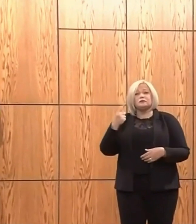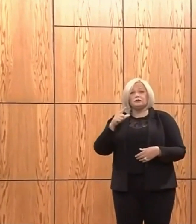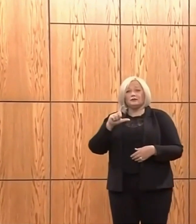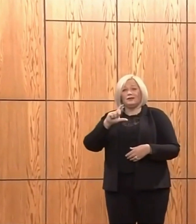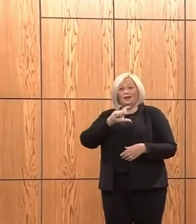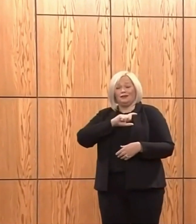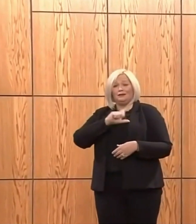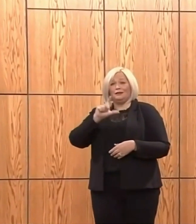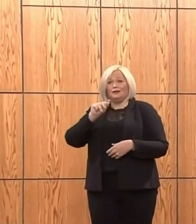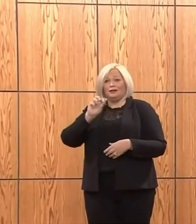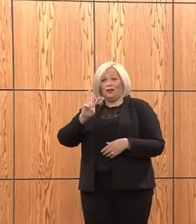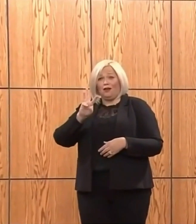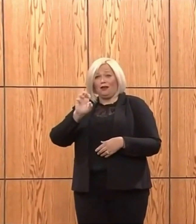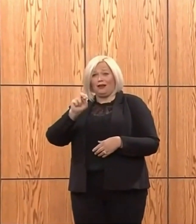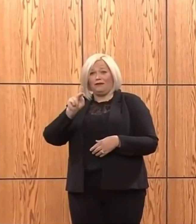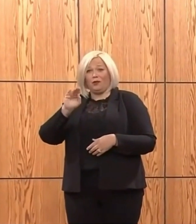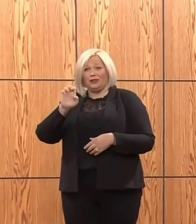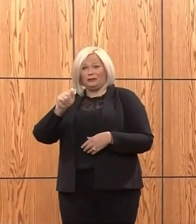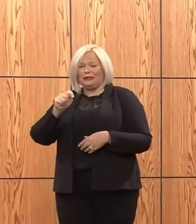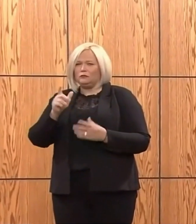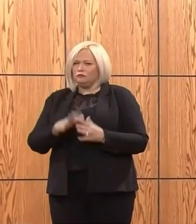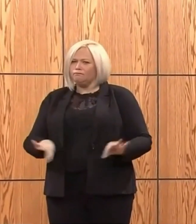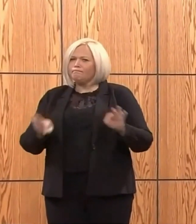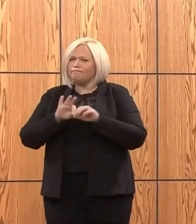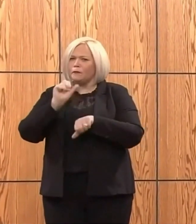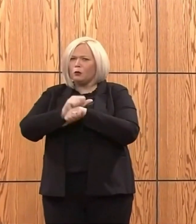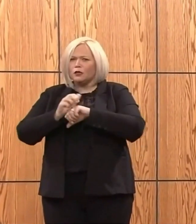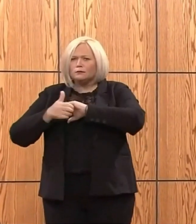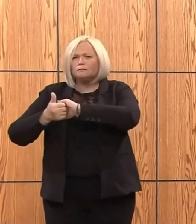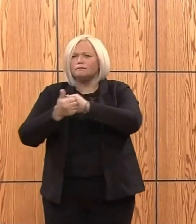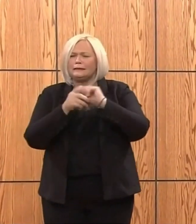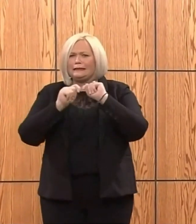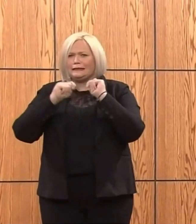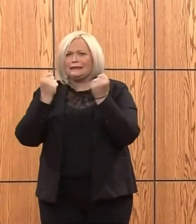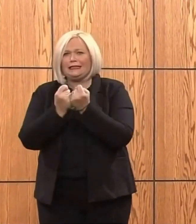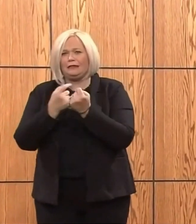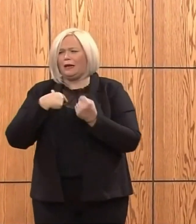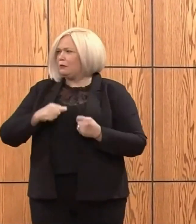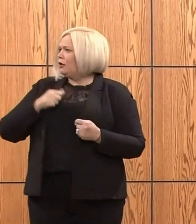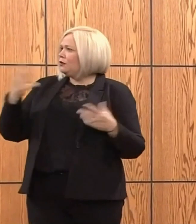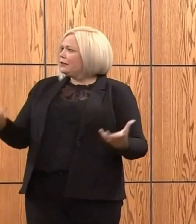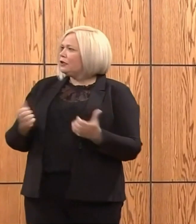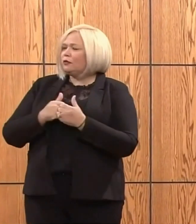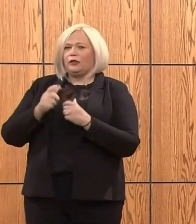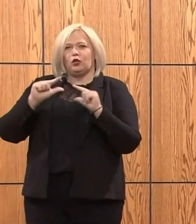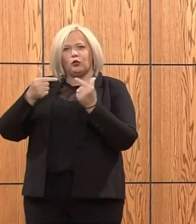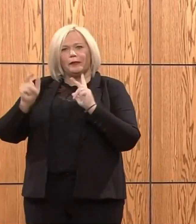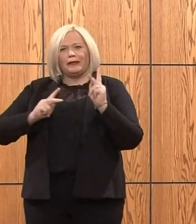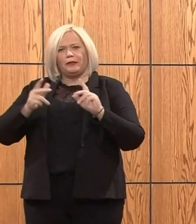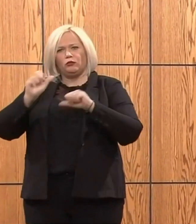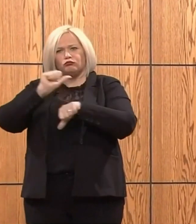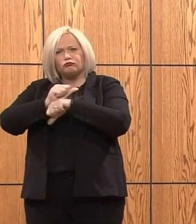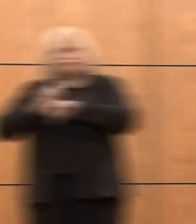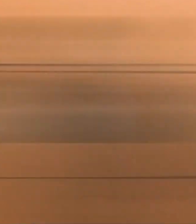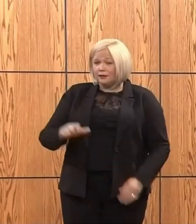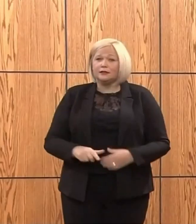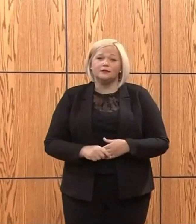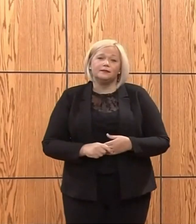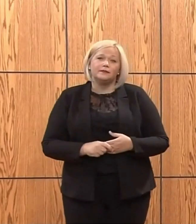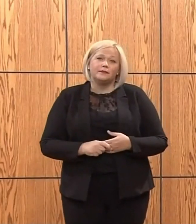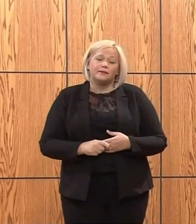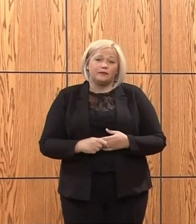am grateful. Authorities say six men are charged in federal court with hatching a plot targeting Michigan Governor Gretchen Whitmer.